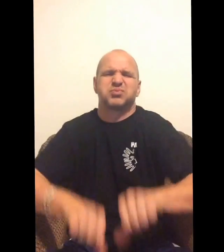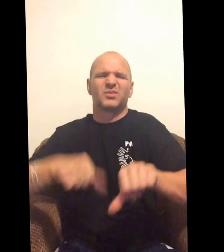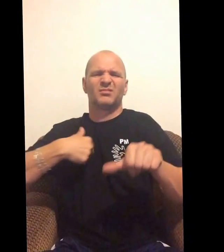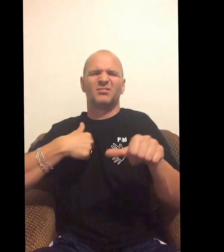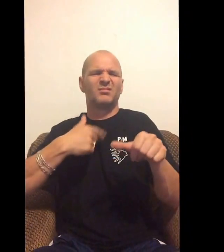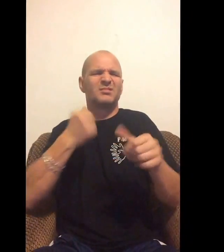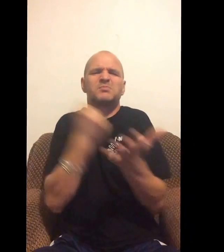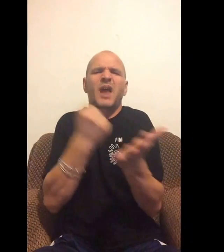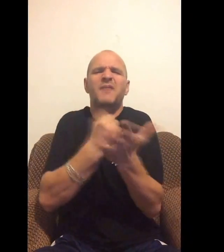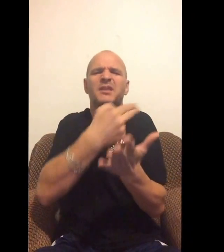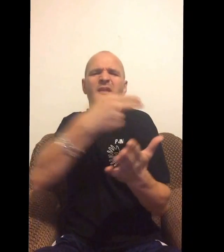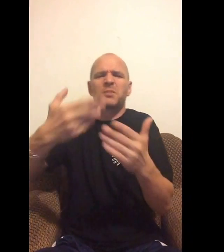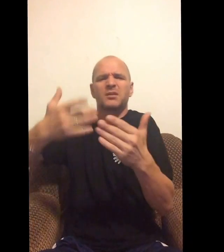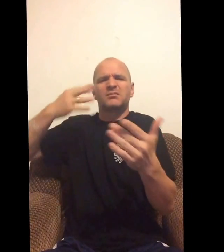I don't know.